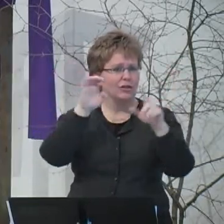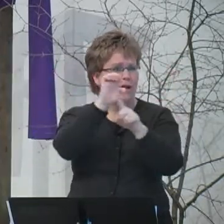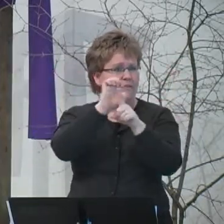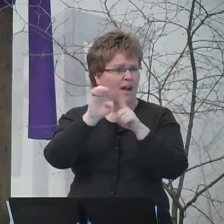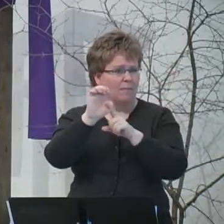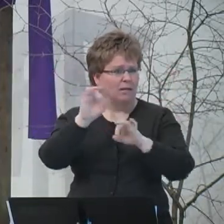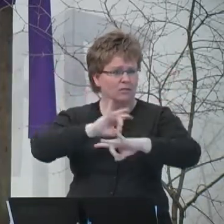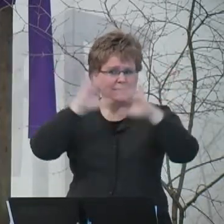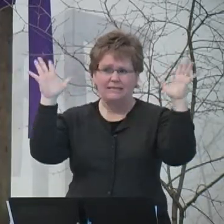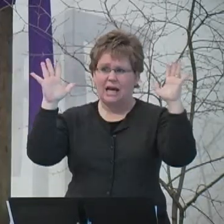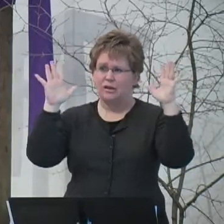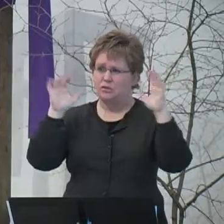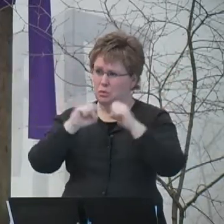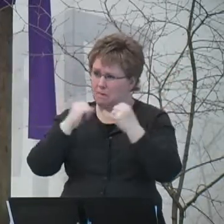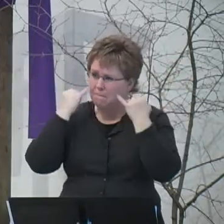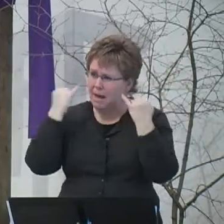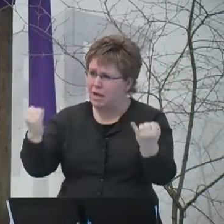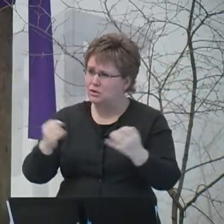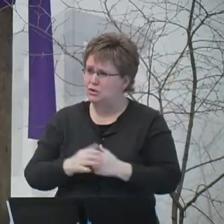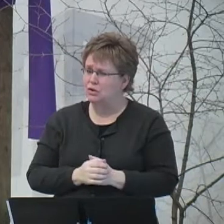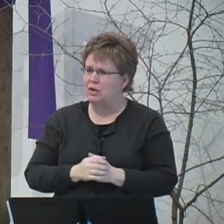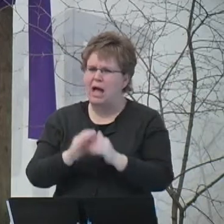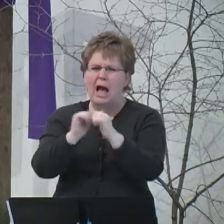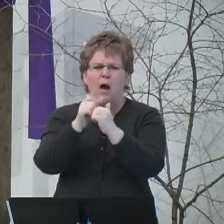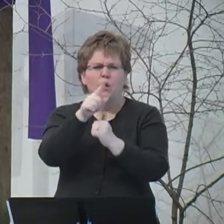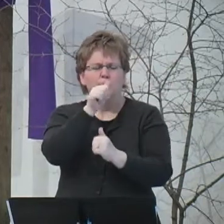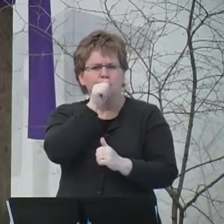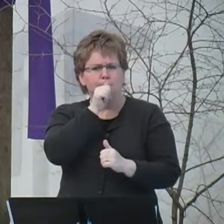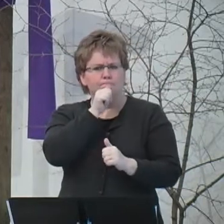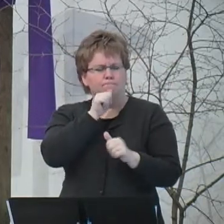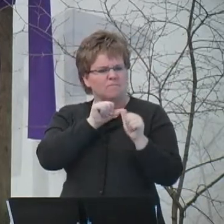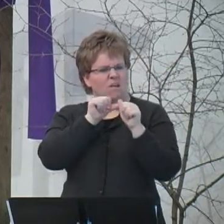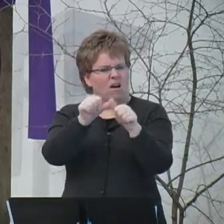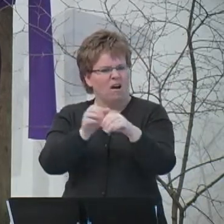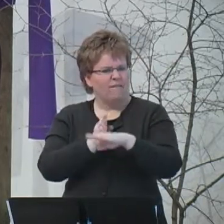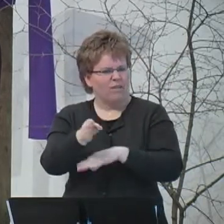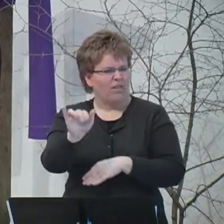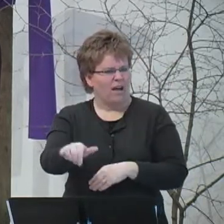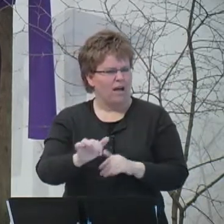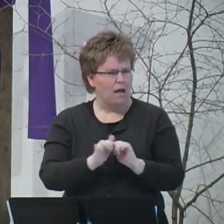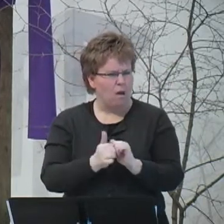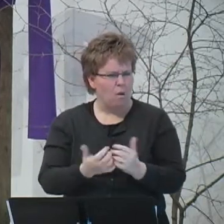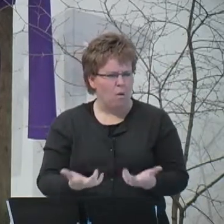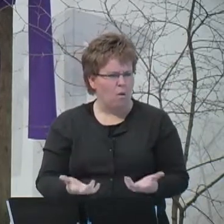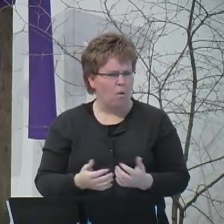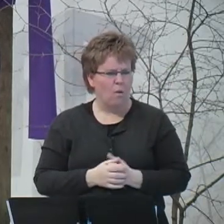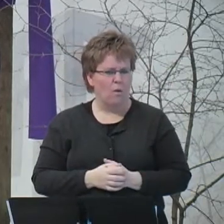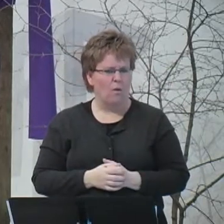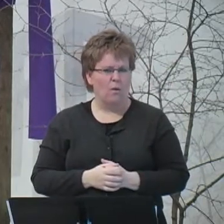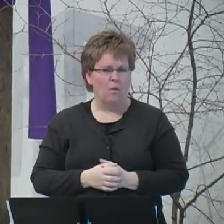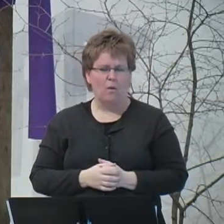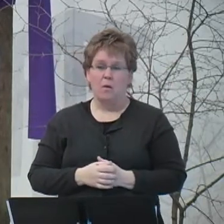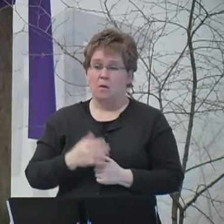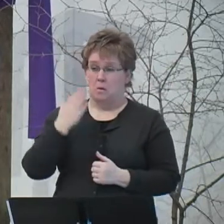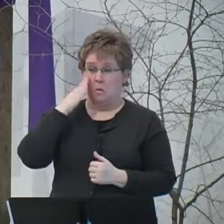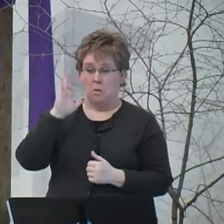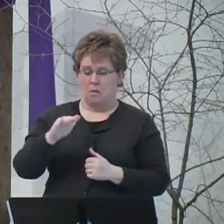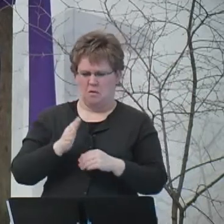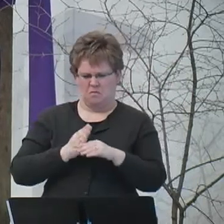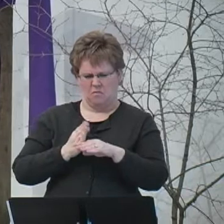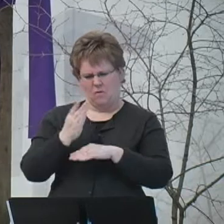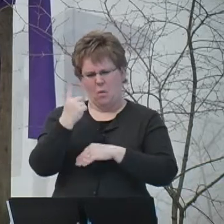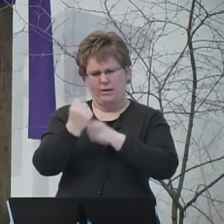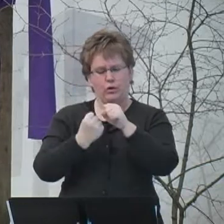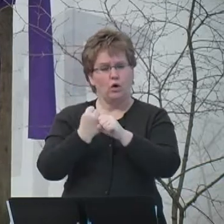disaster. And how does one withstand all of that? You know, was just a little over a year ago